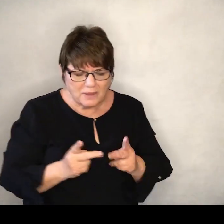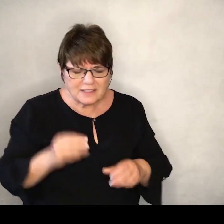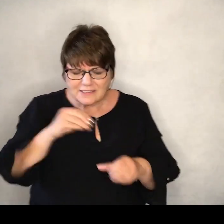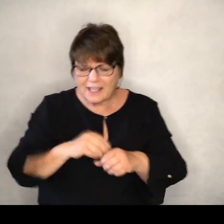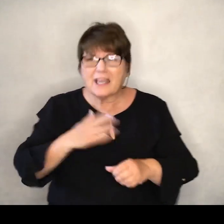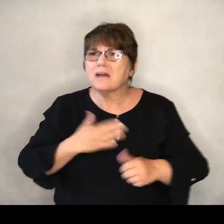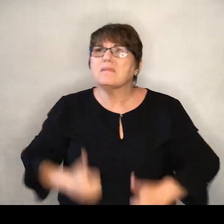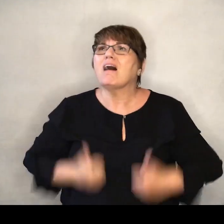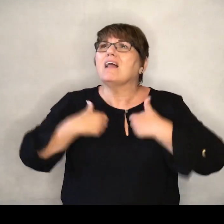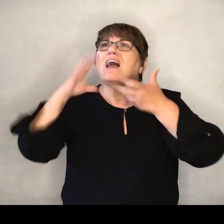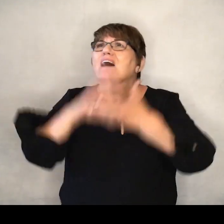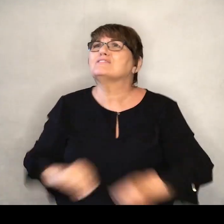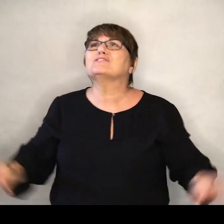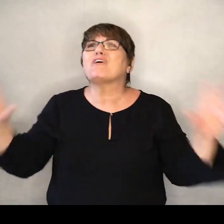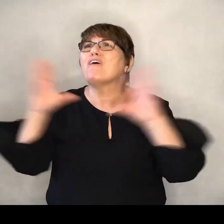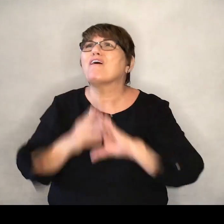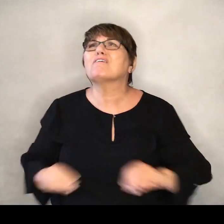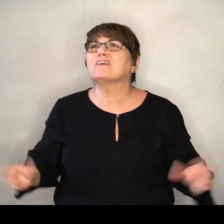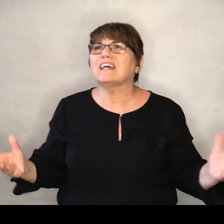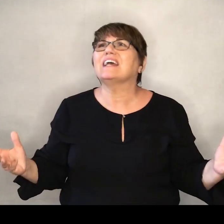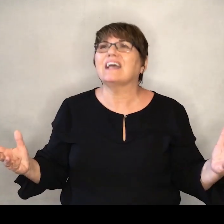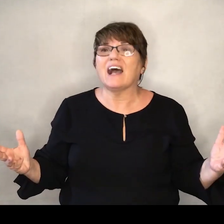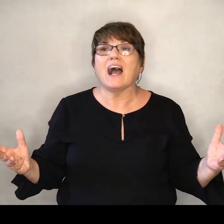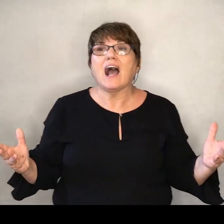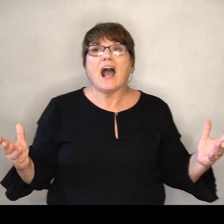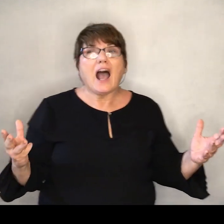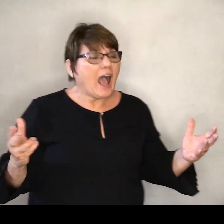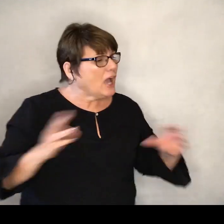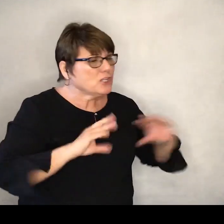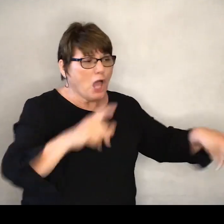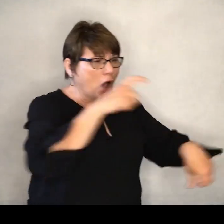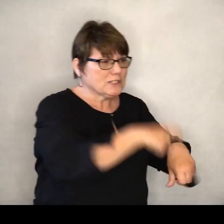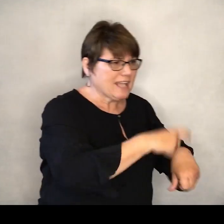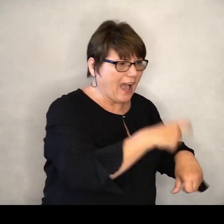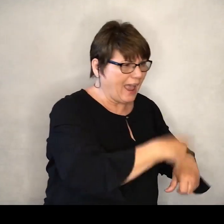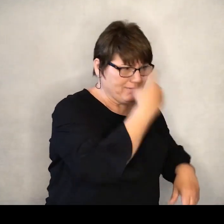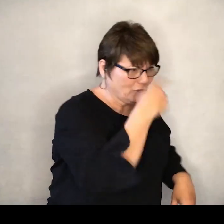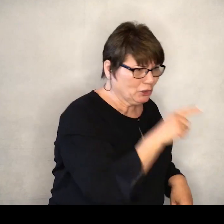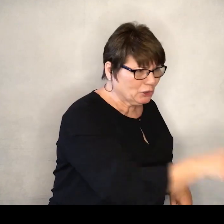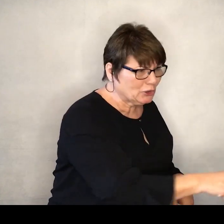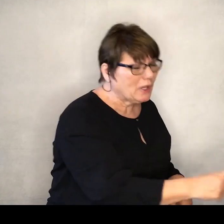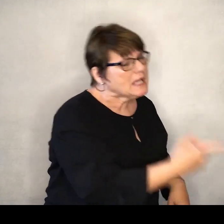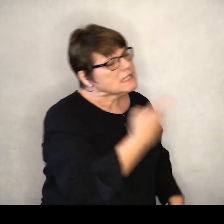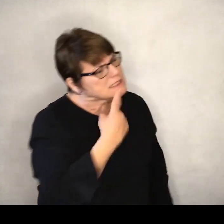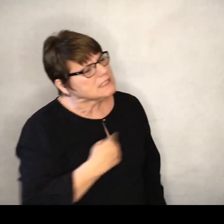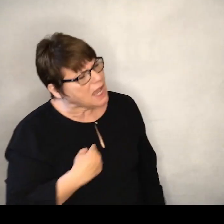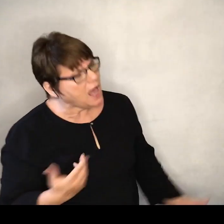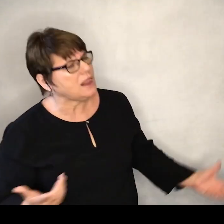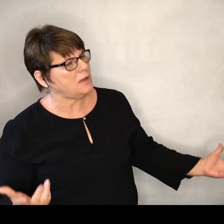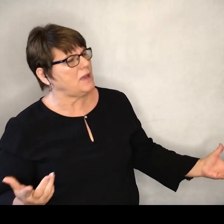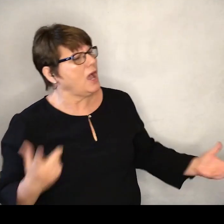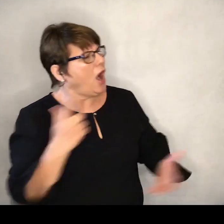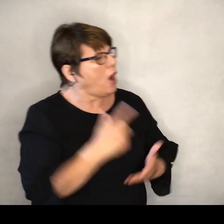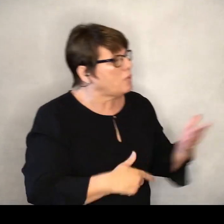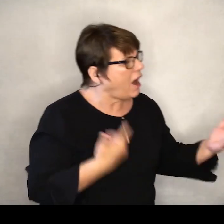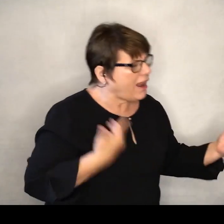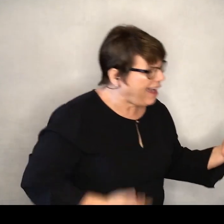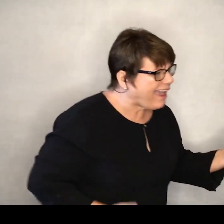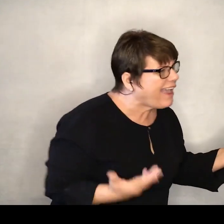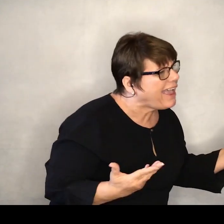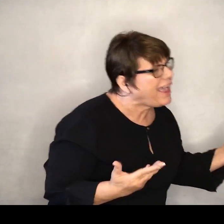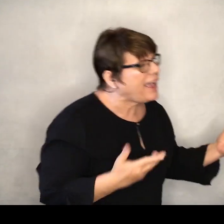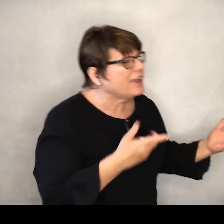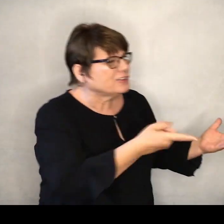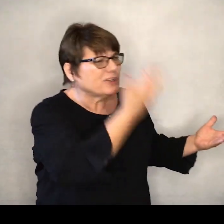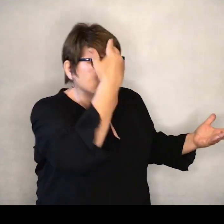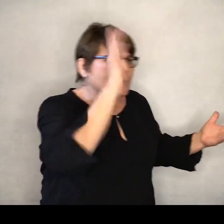in this story, and I ain't got time for you telling me, but I'm not like you